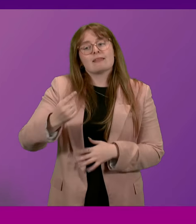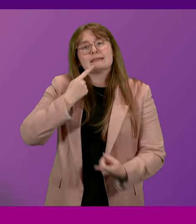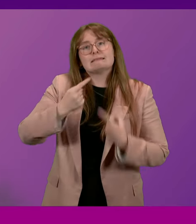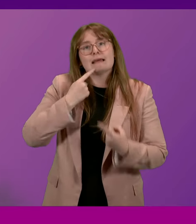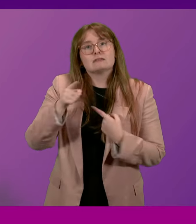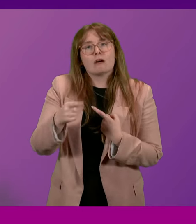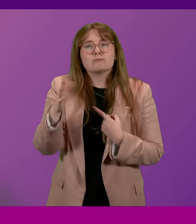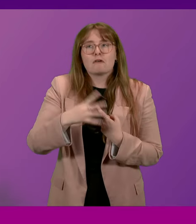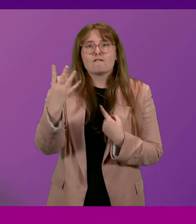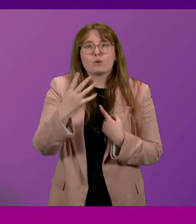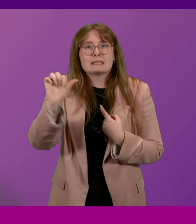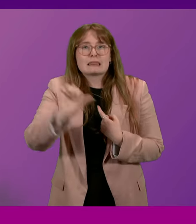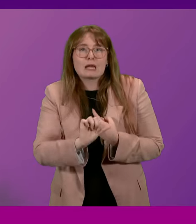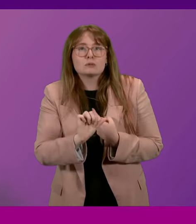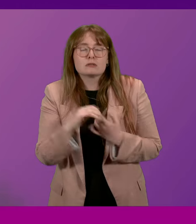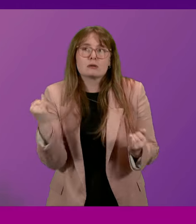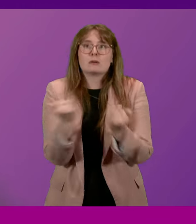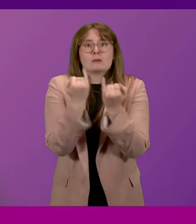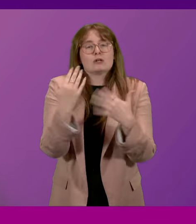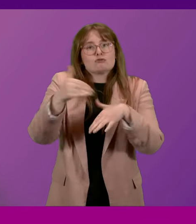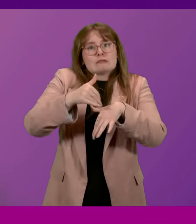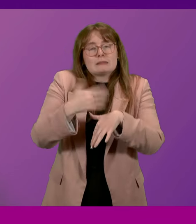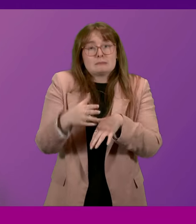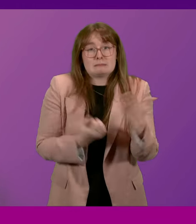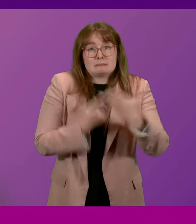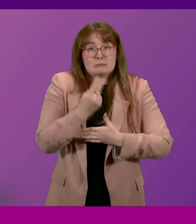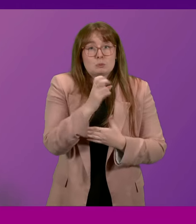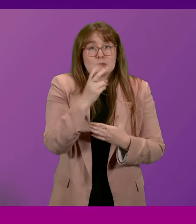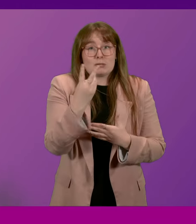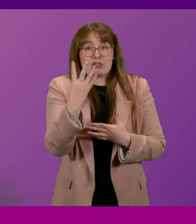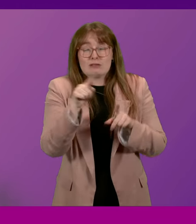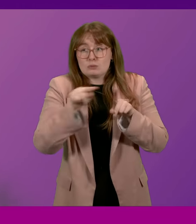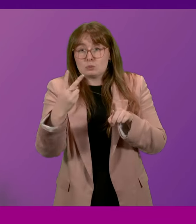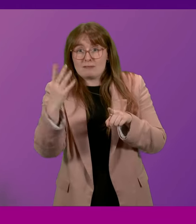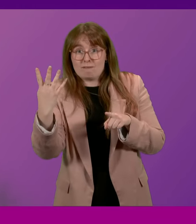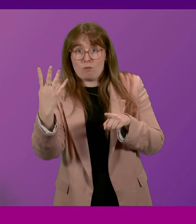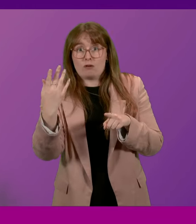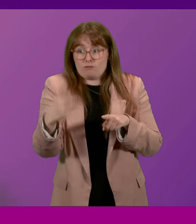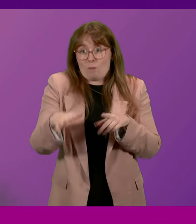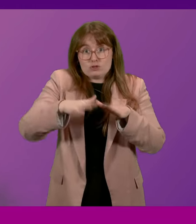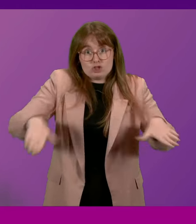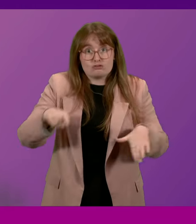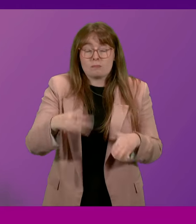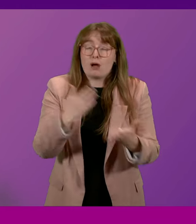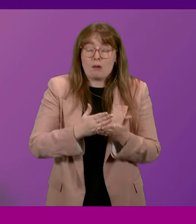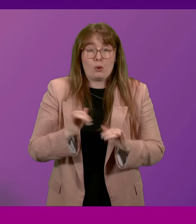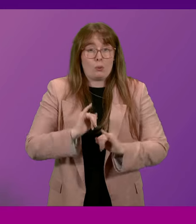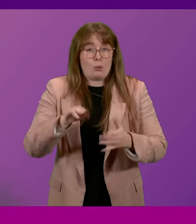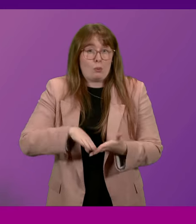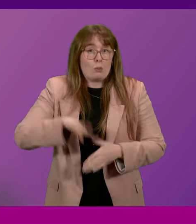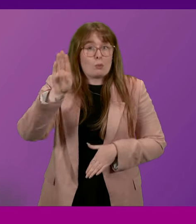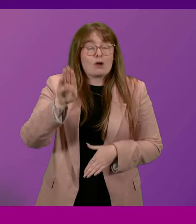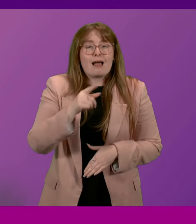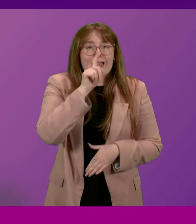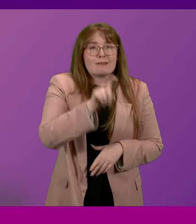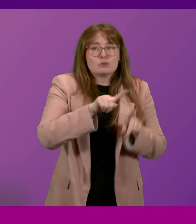almost 14,000 violent crimes were committed by children in 23-24, but worryingly there is a sharp rise in this age group,